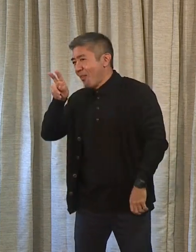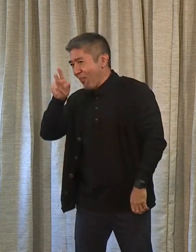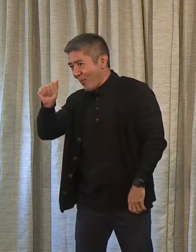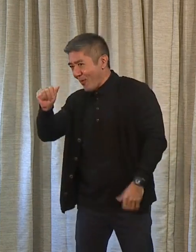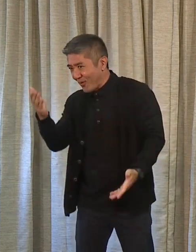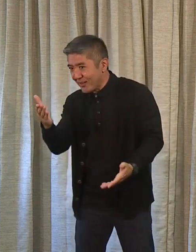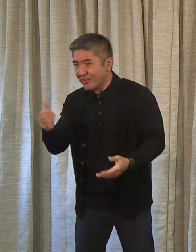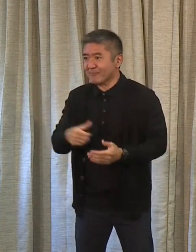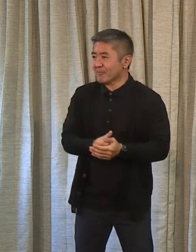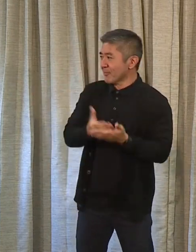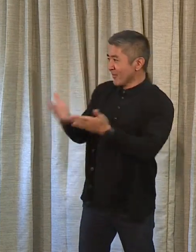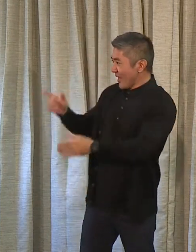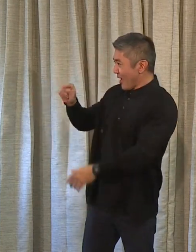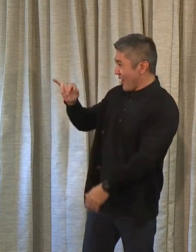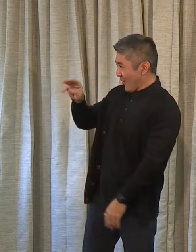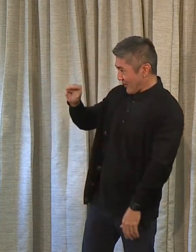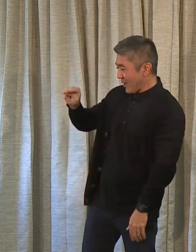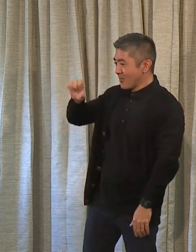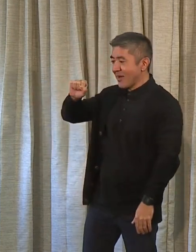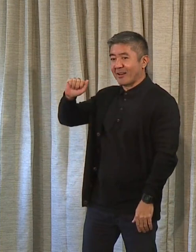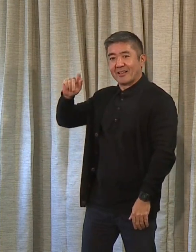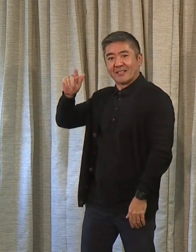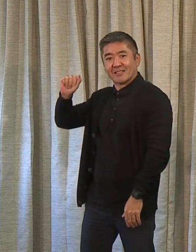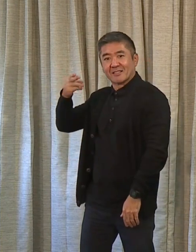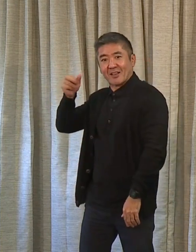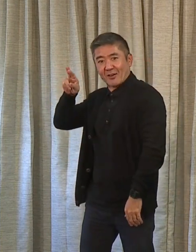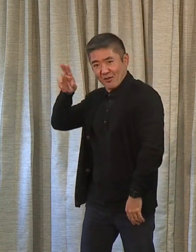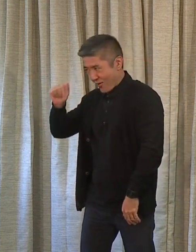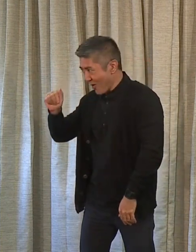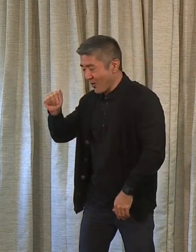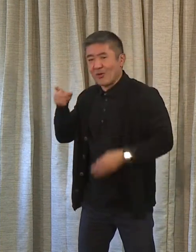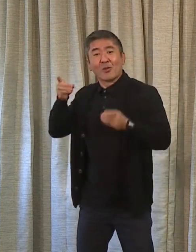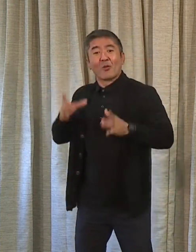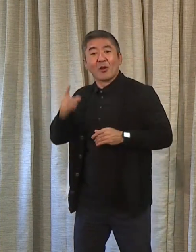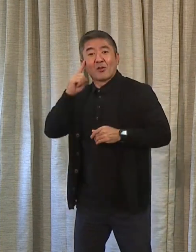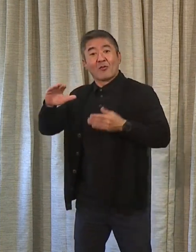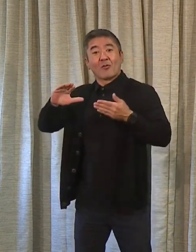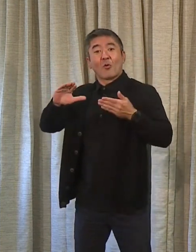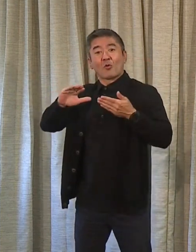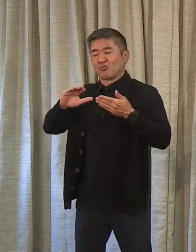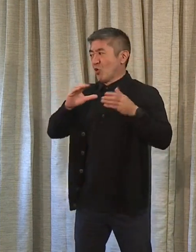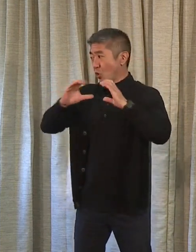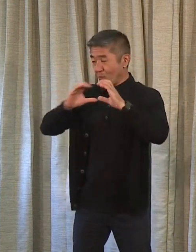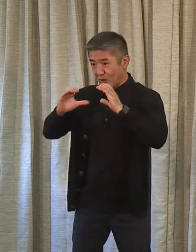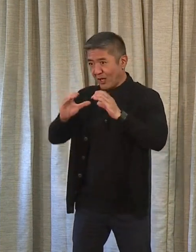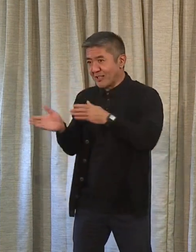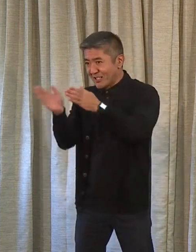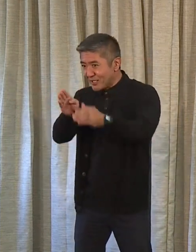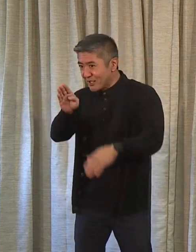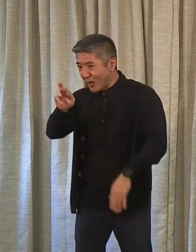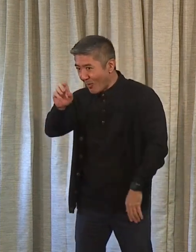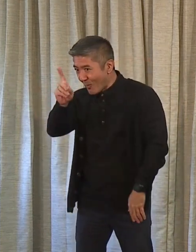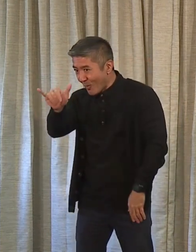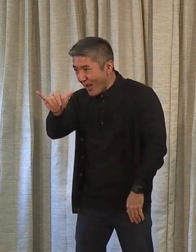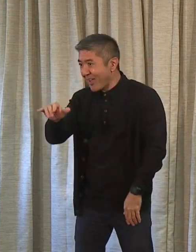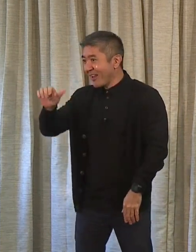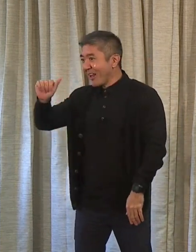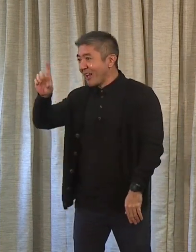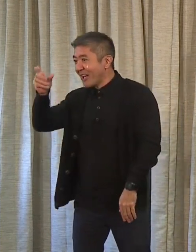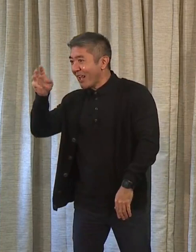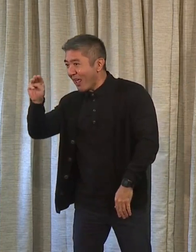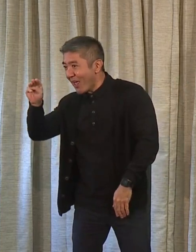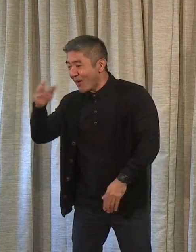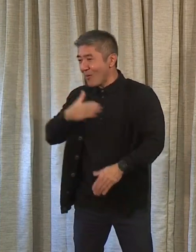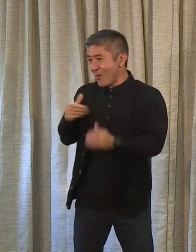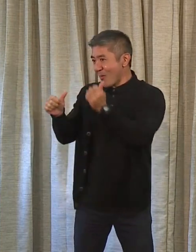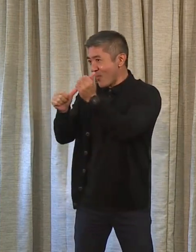Other than that, I've got Tim Sakahara here to my right, Director of Communications. He's here with his team, Brandy and Adam, and my assistants back here.